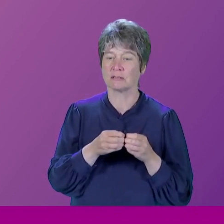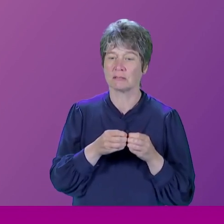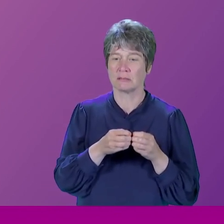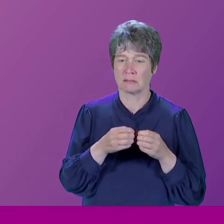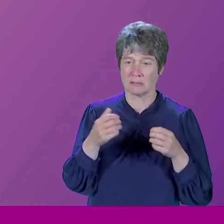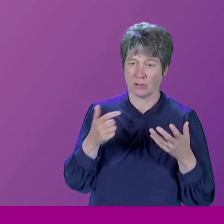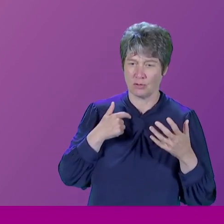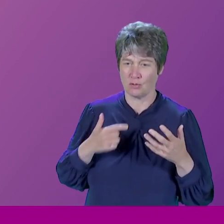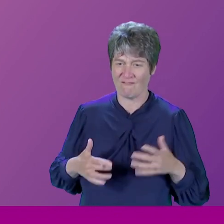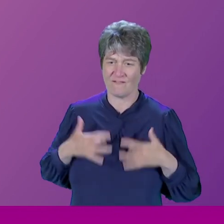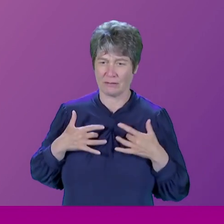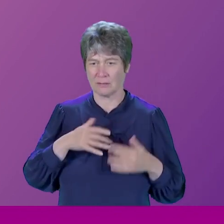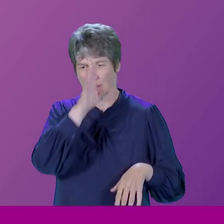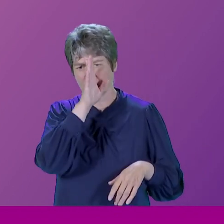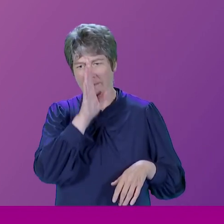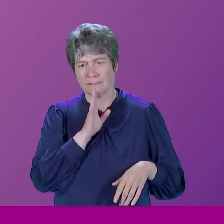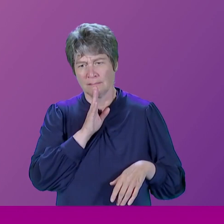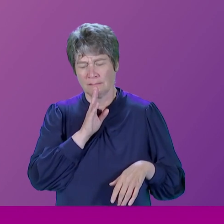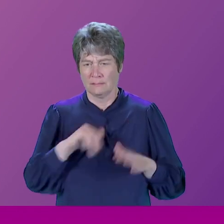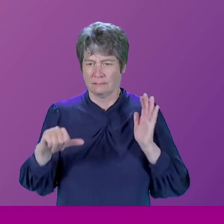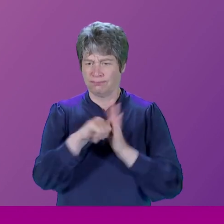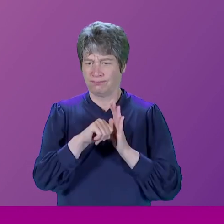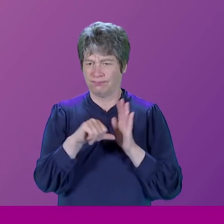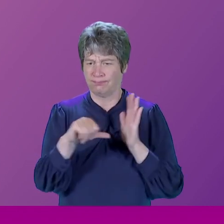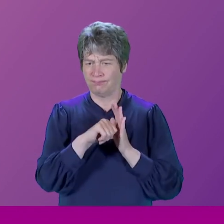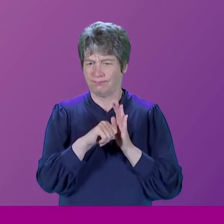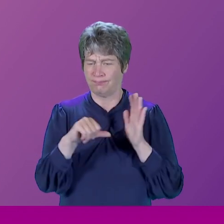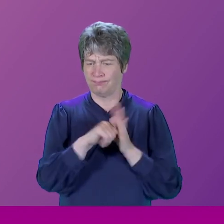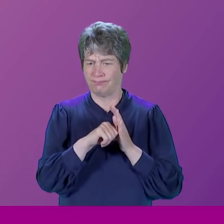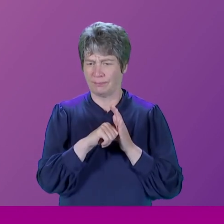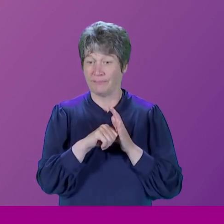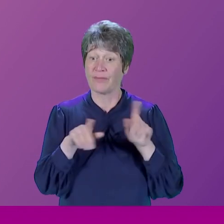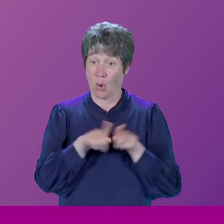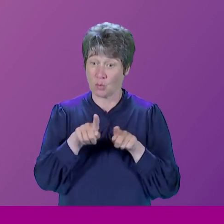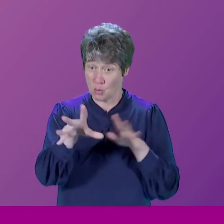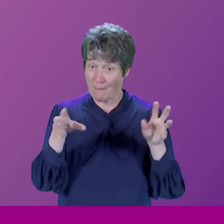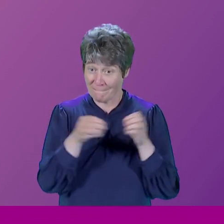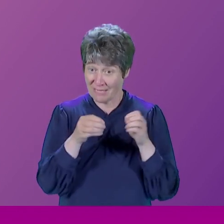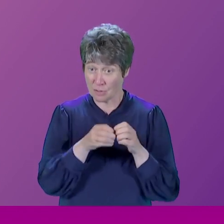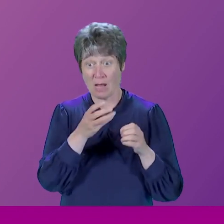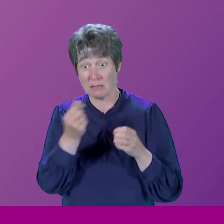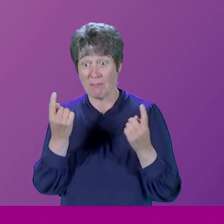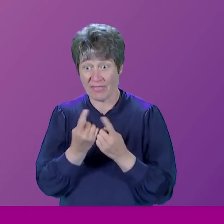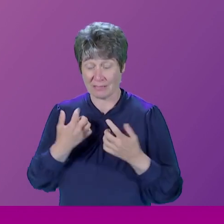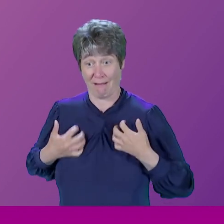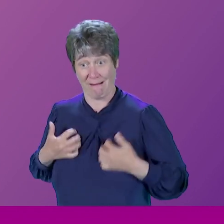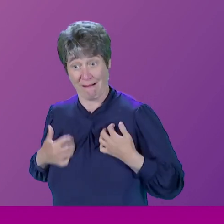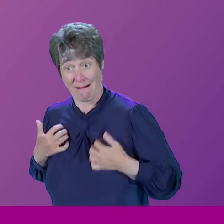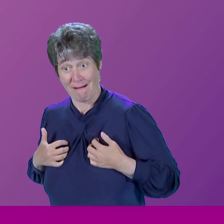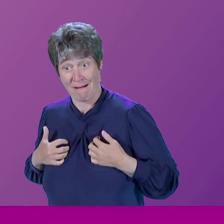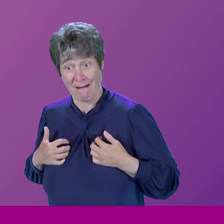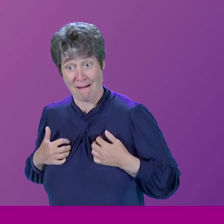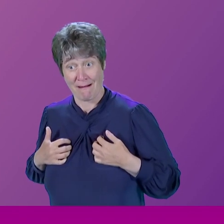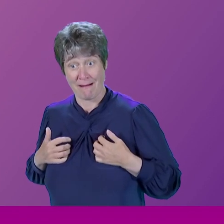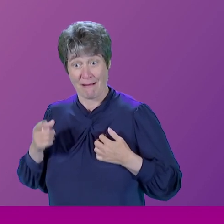miserable and difficult, and also mentioned some of the things that you relish, such as decision-making. So, I'm just curious